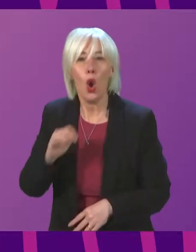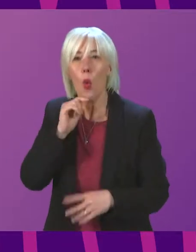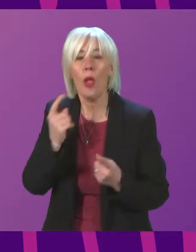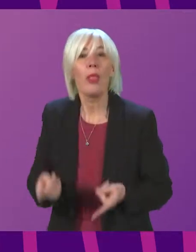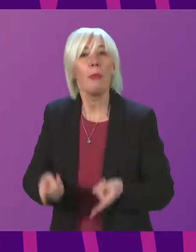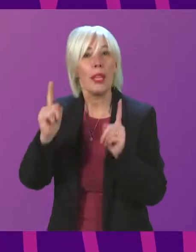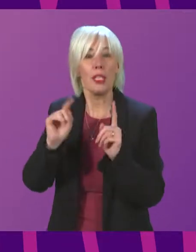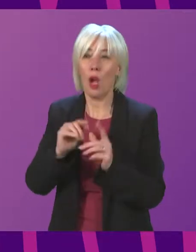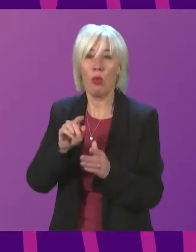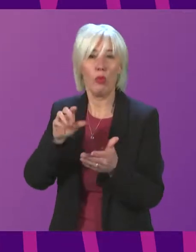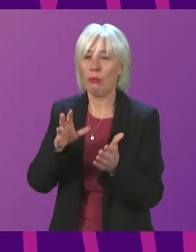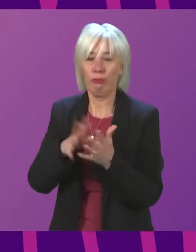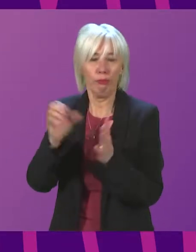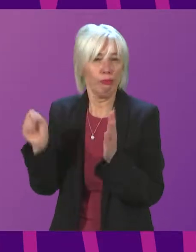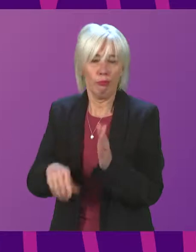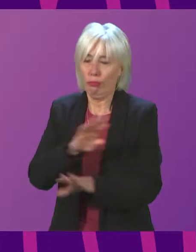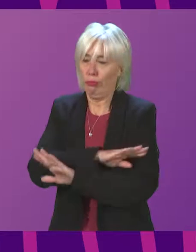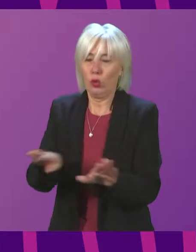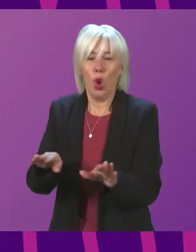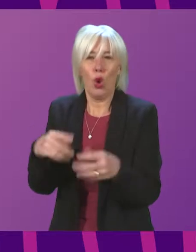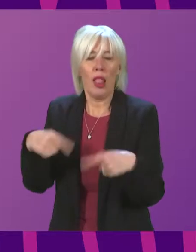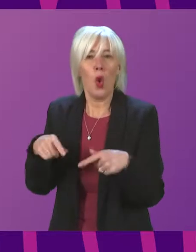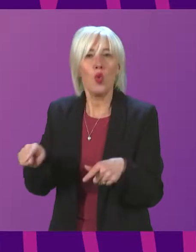multi-bed units? Minister.